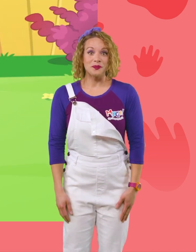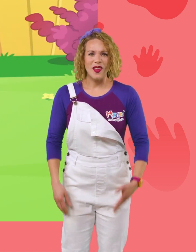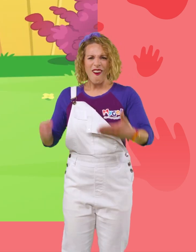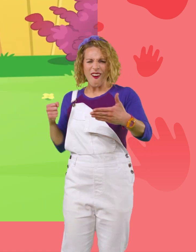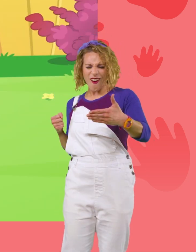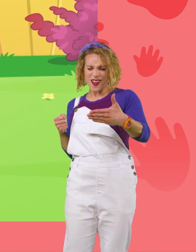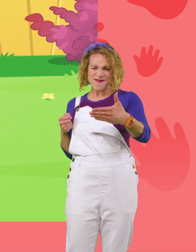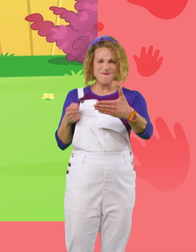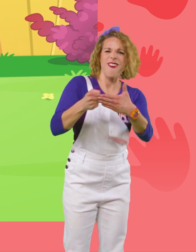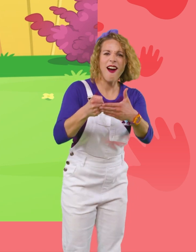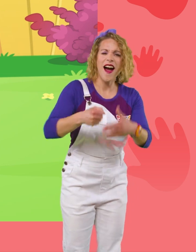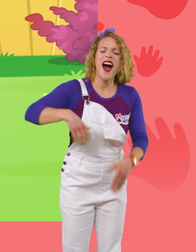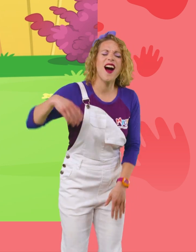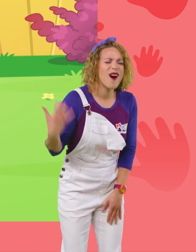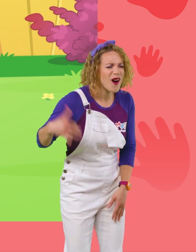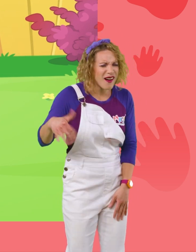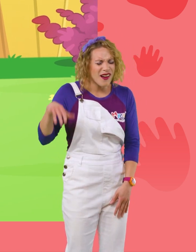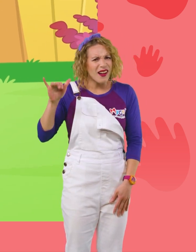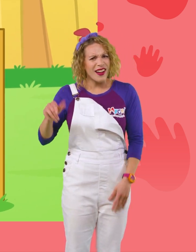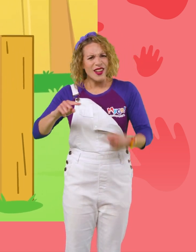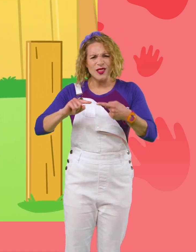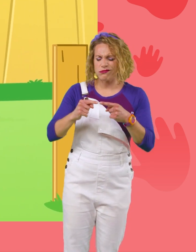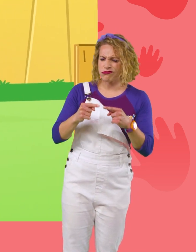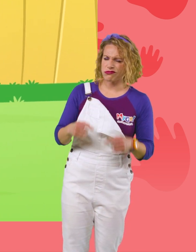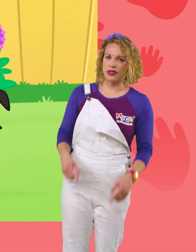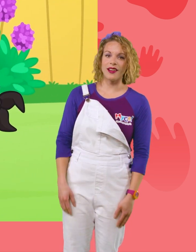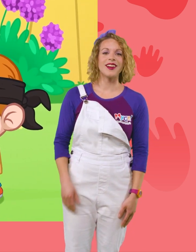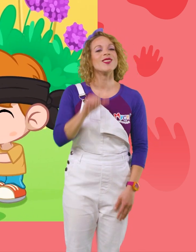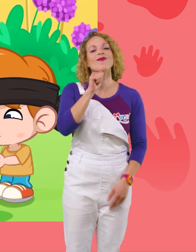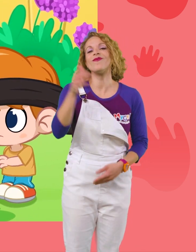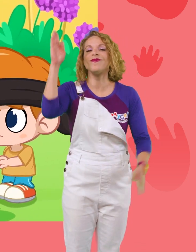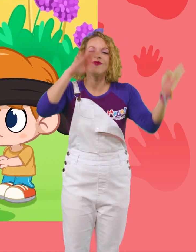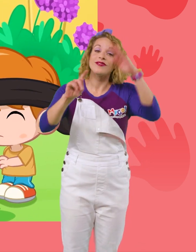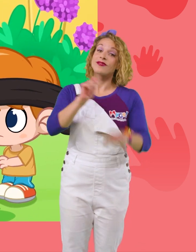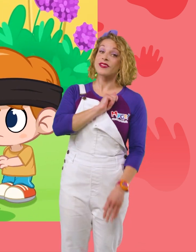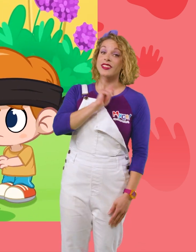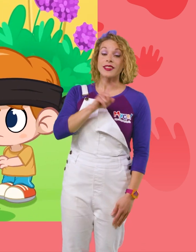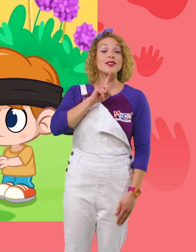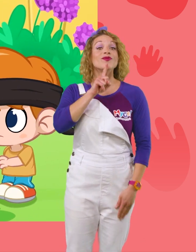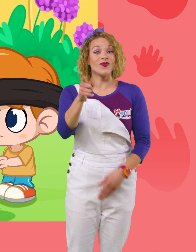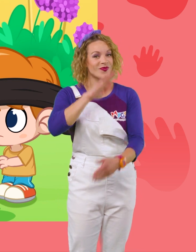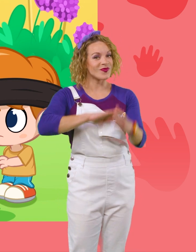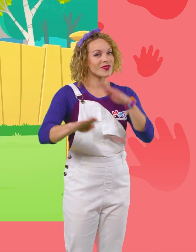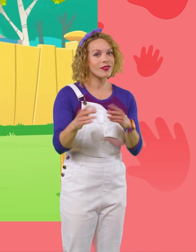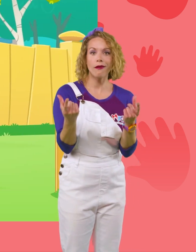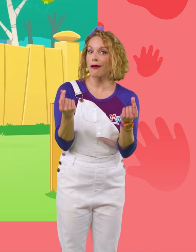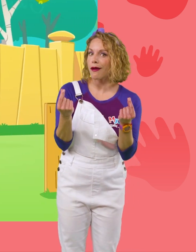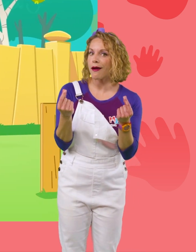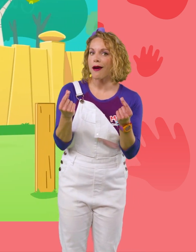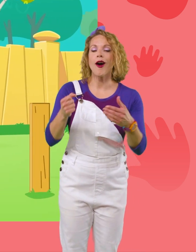Hi-ya! Ah! That hurts! Don't worry, Troy. Only a real ninja can punch through